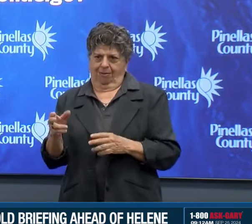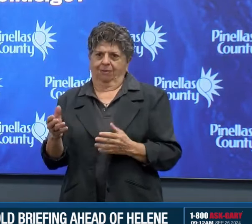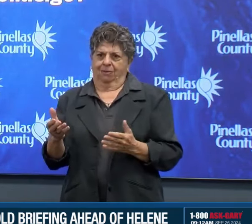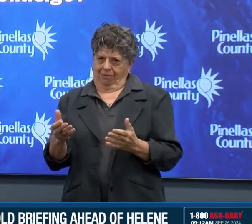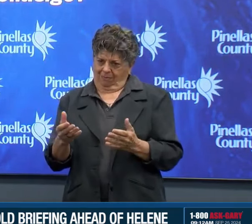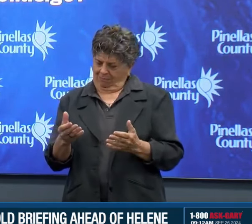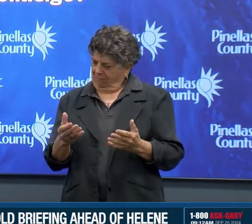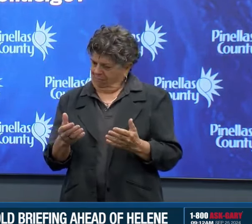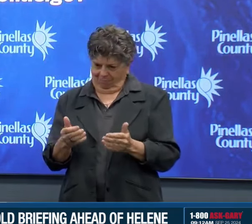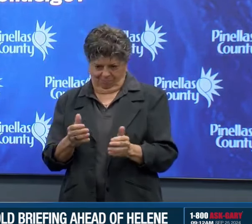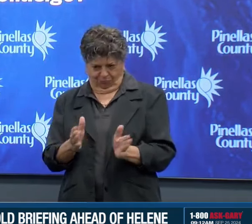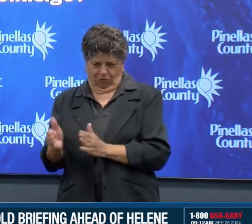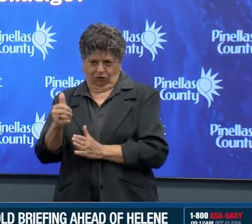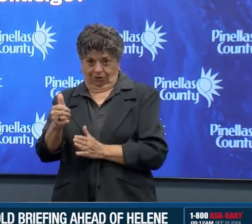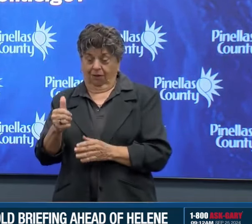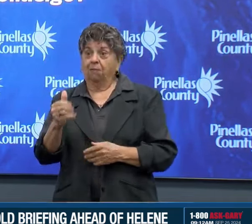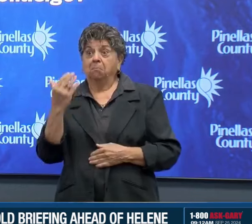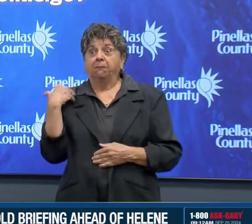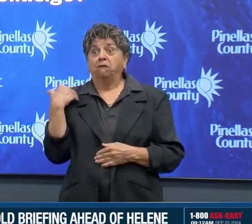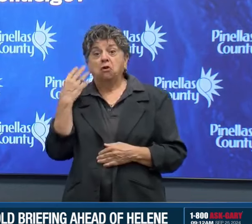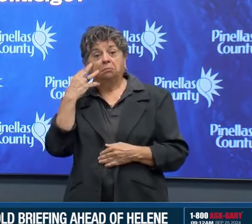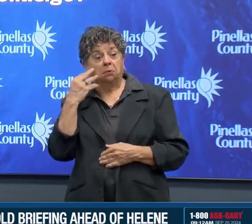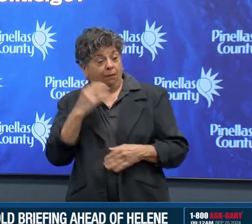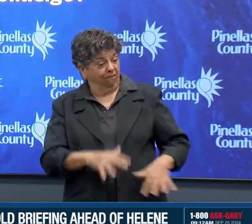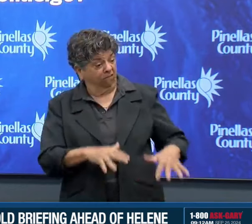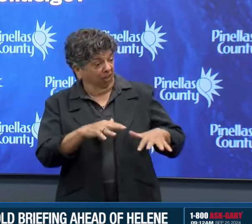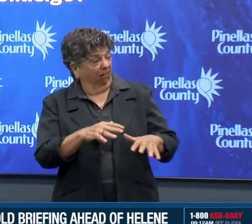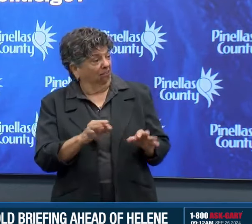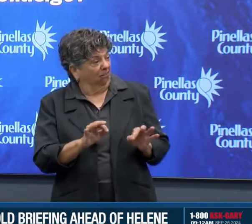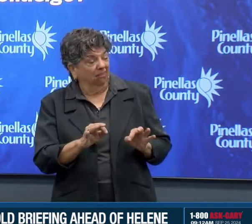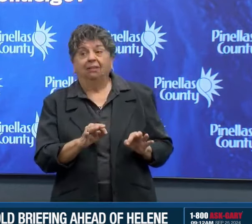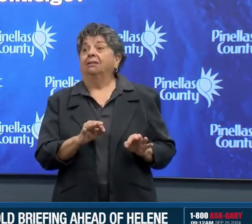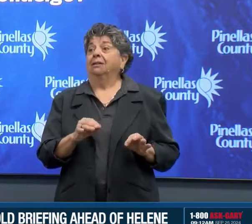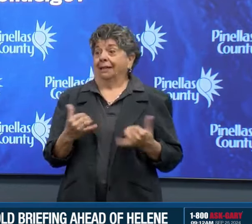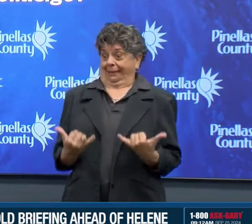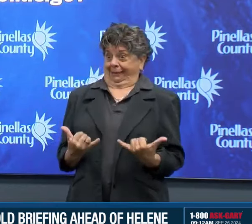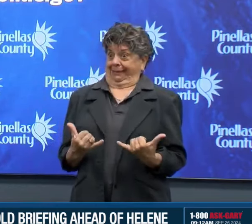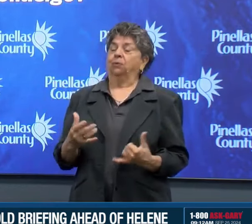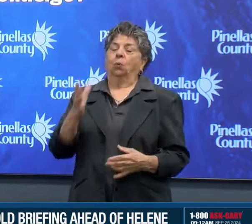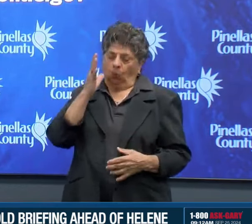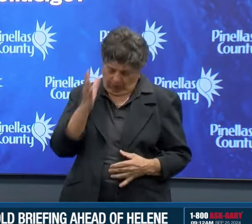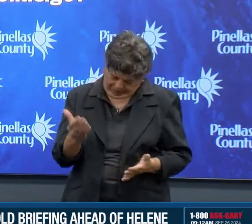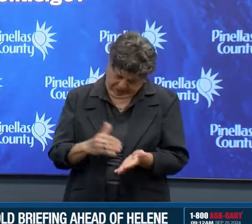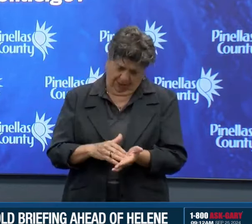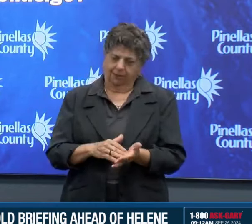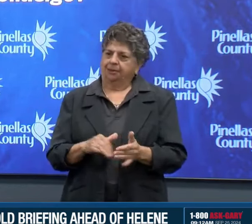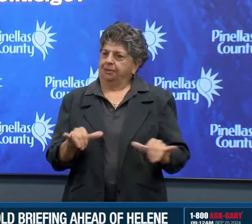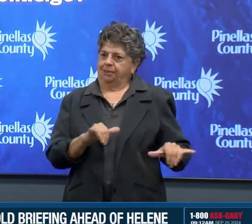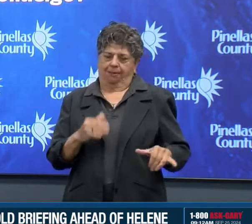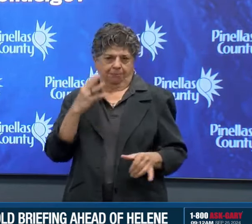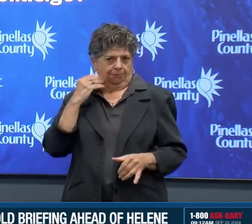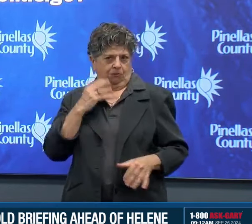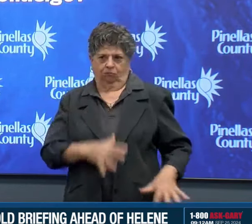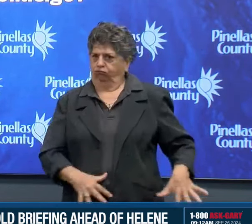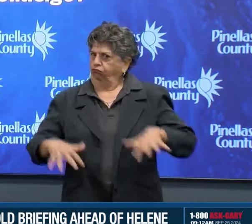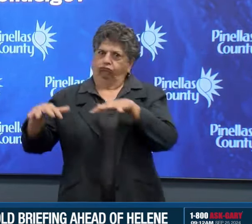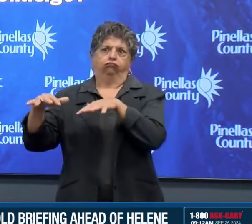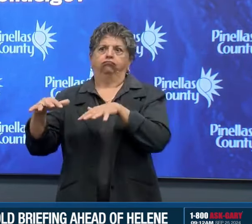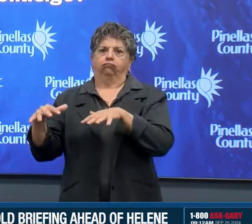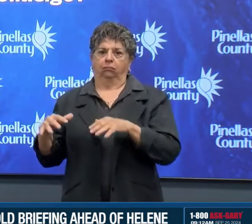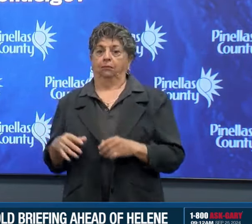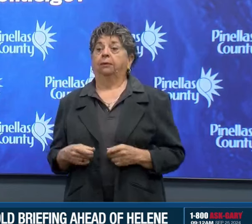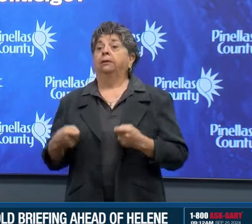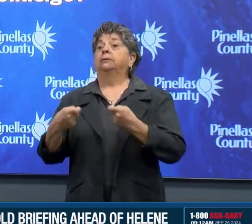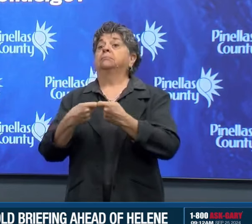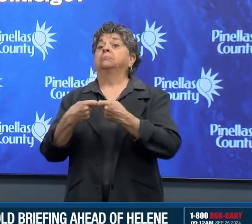level. If you're electric dependent, it's very possible you're going to lose power. That's why we have the special needs shelter